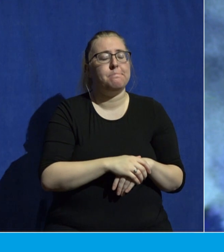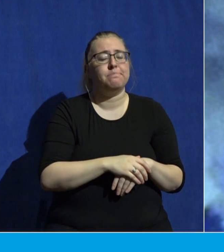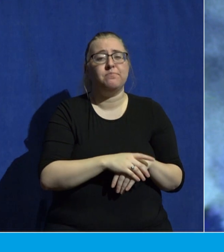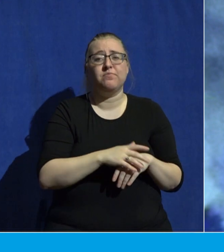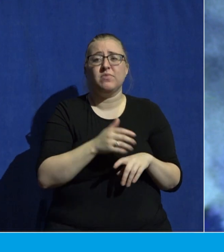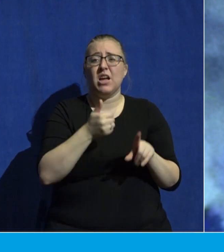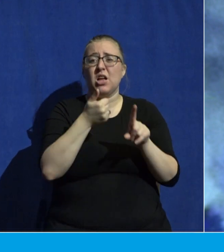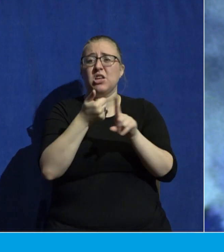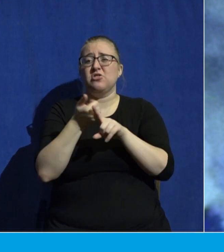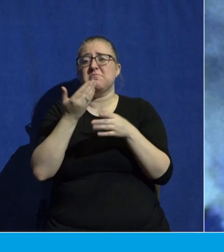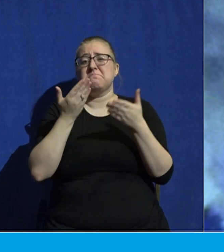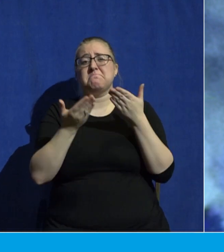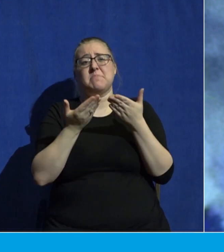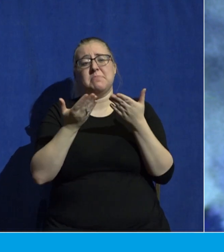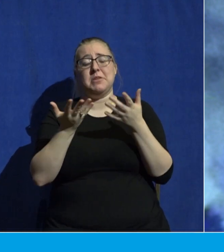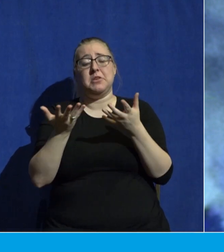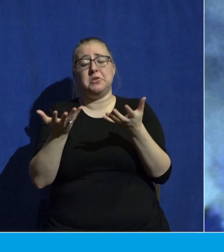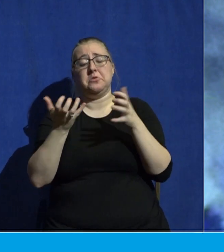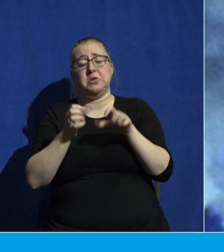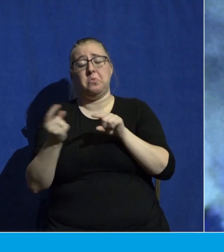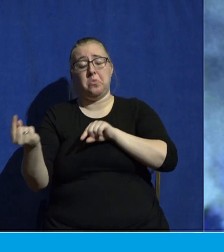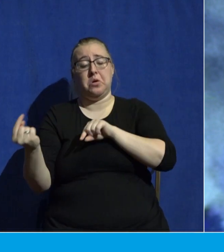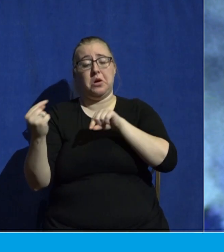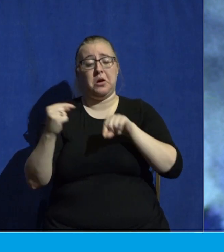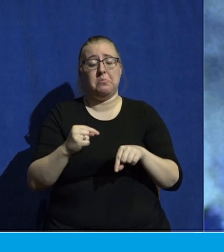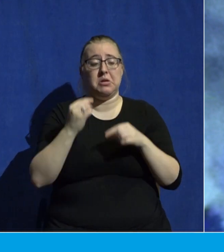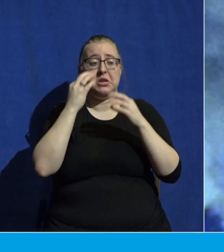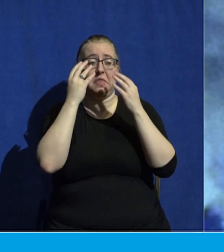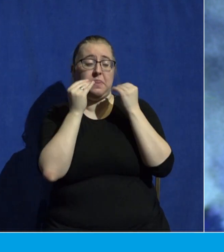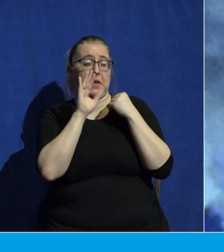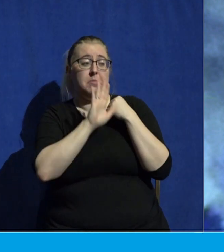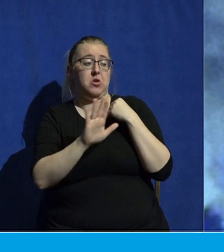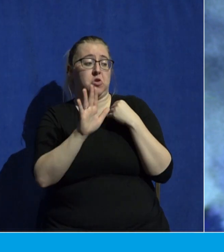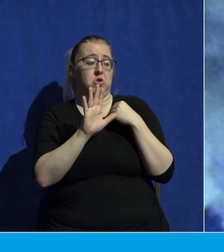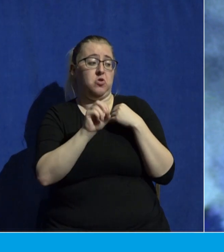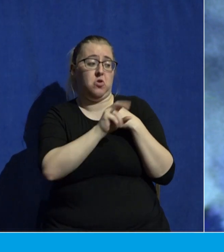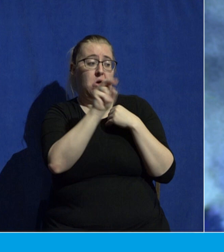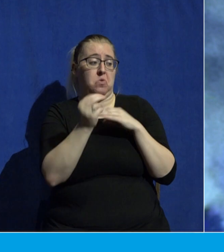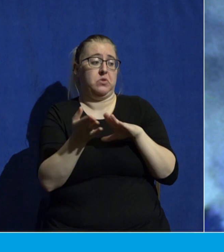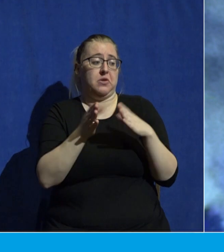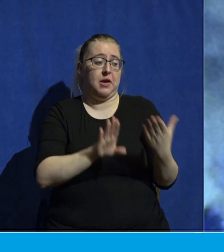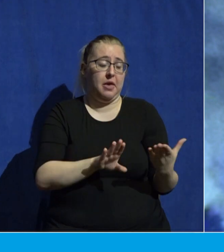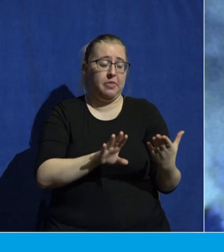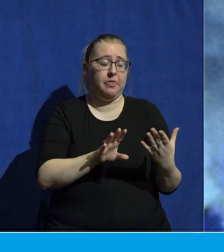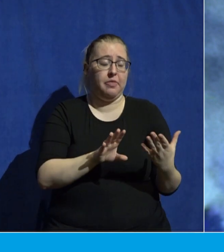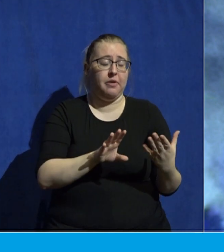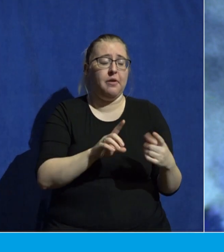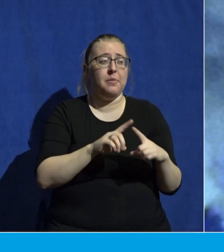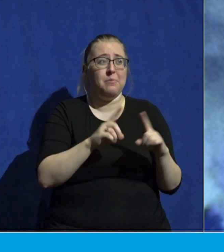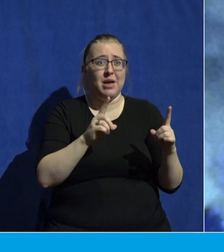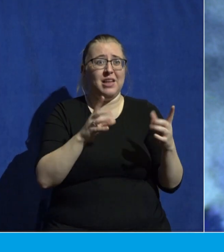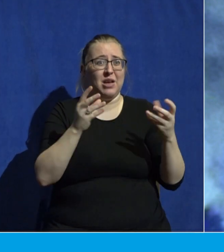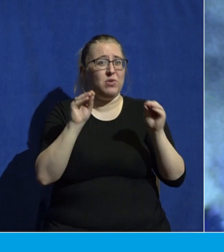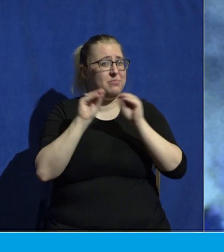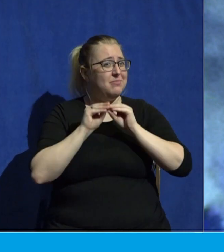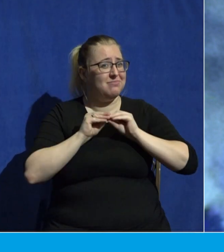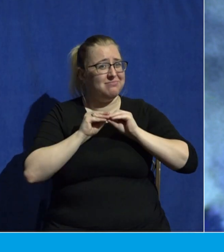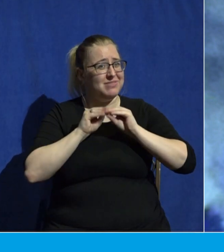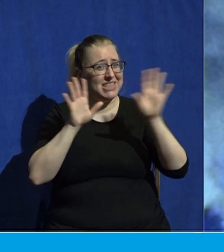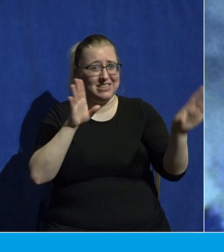wanted to come in here and entertain the thought of your own death. But I want to be very clear. This